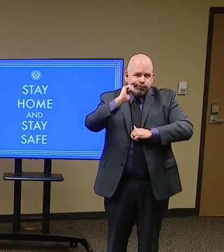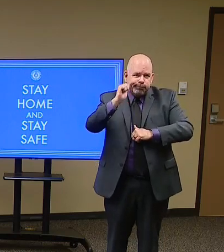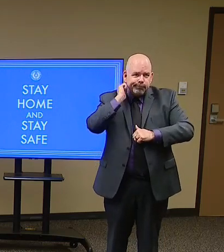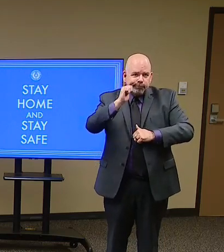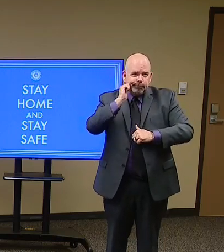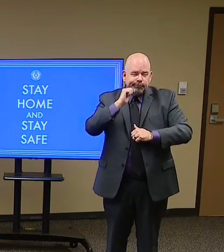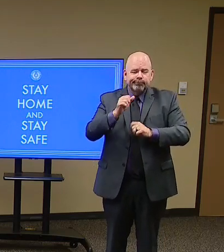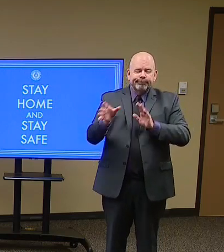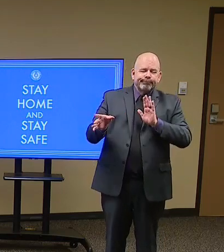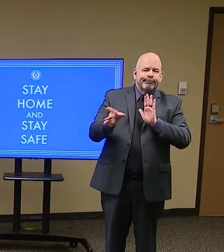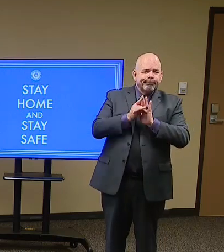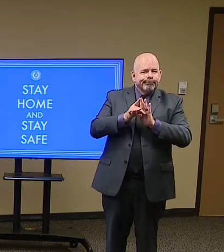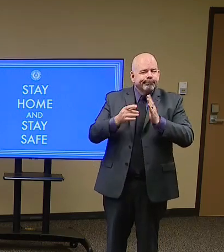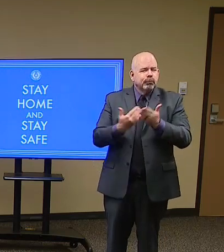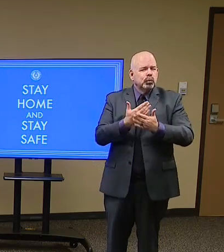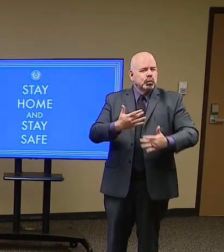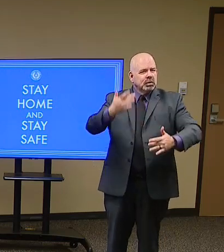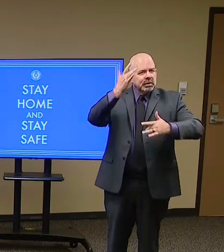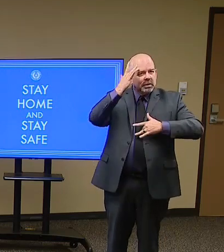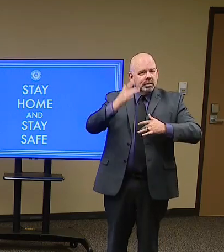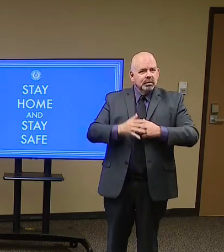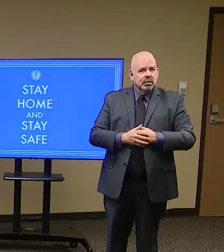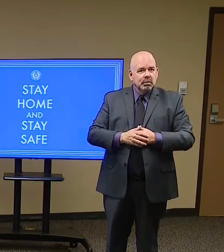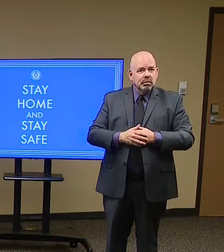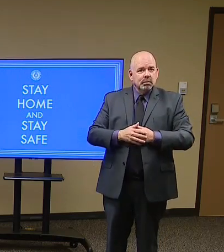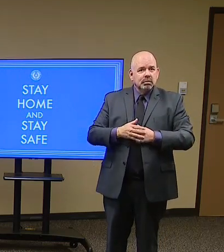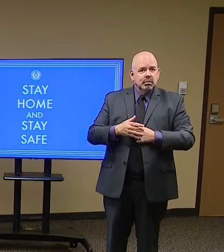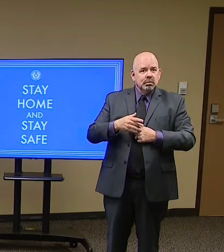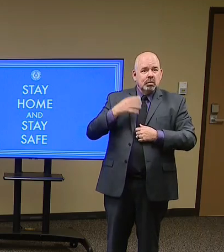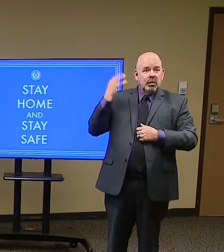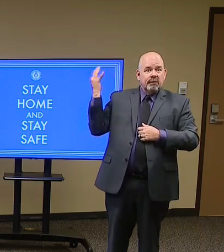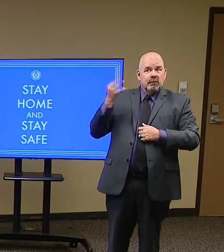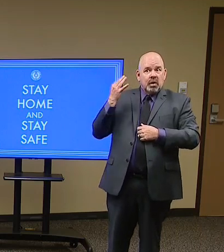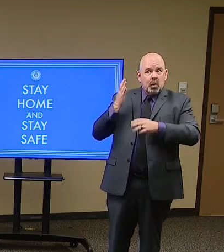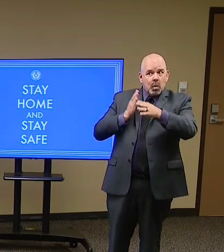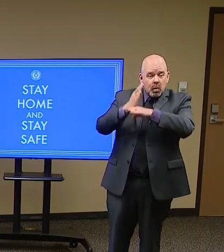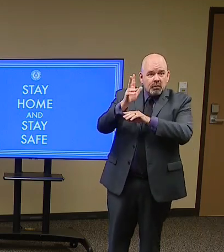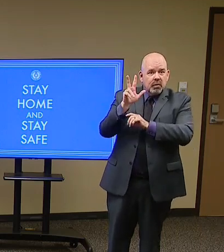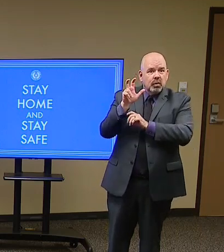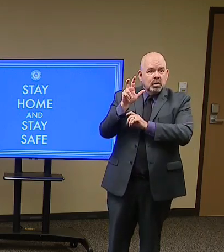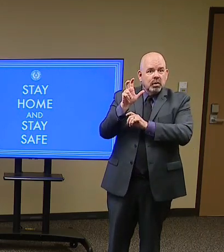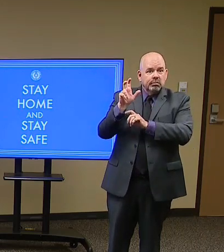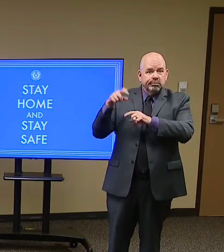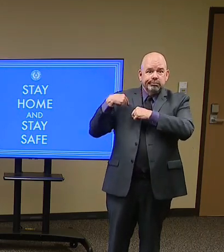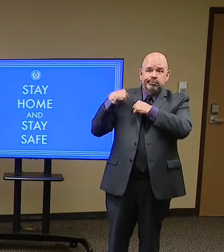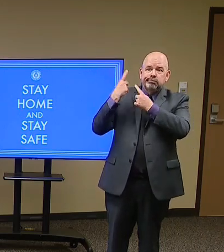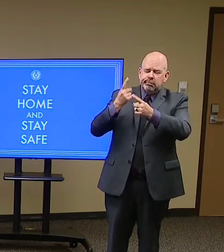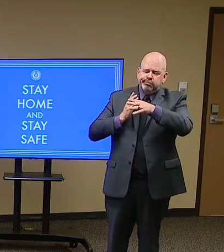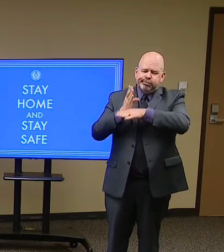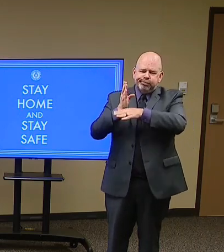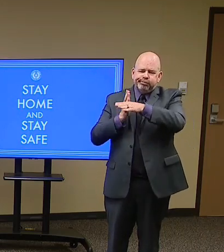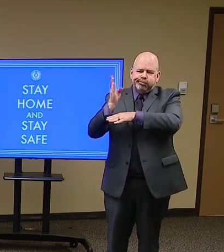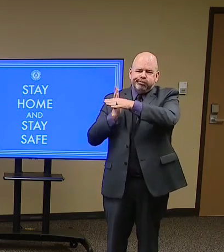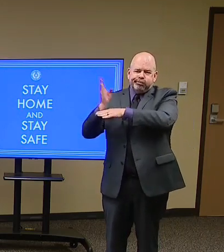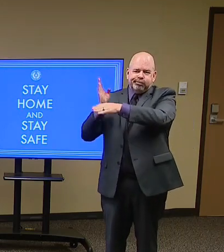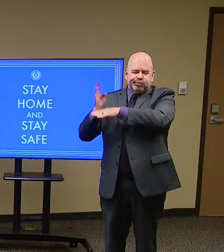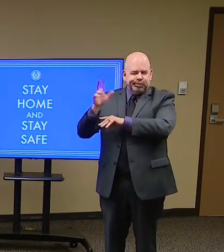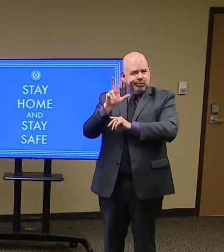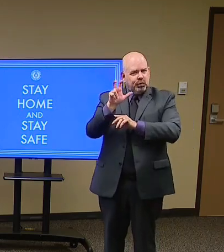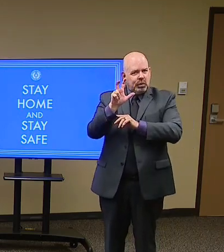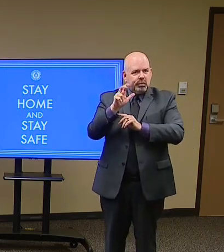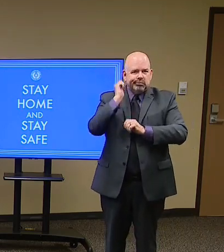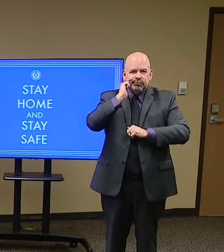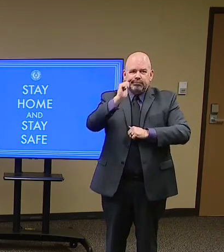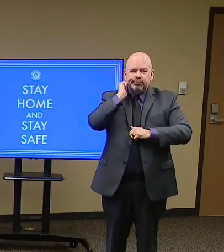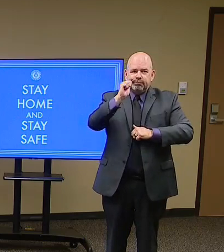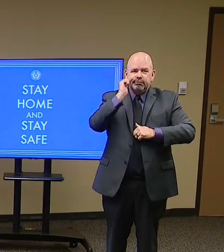300, and now we're at around 400. We lost several residents this week, and people as young as